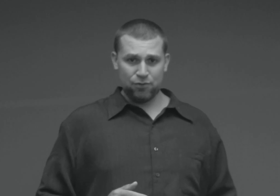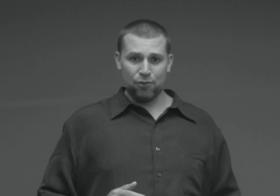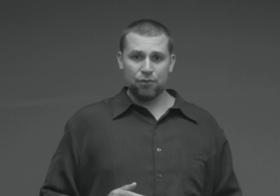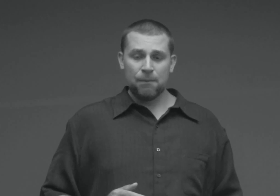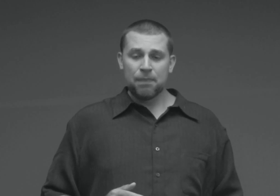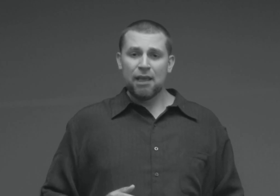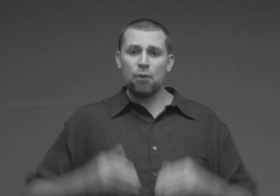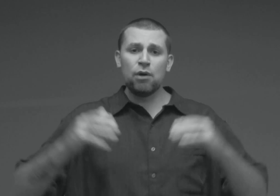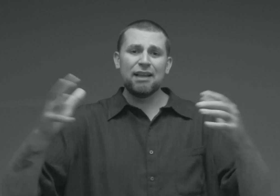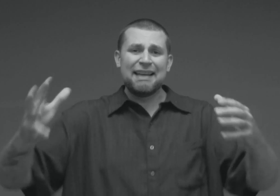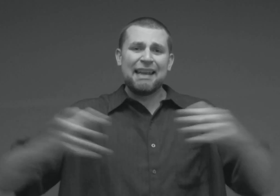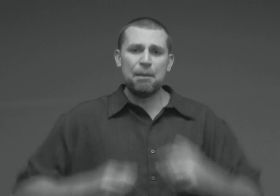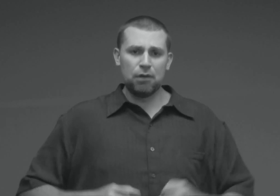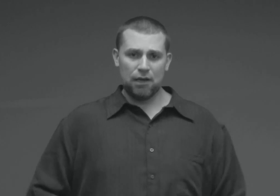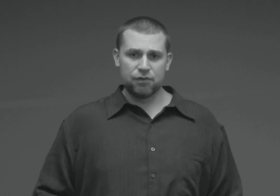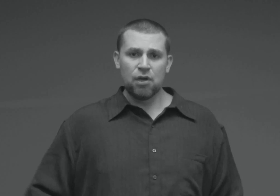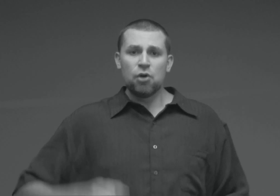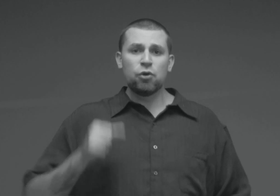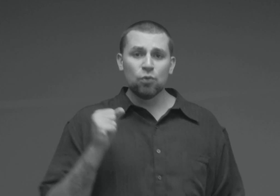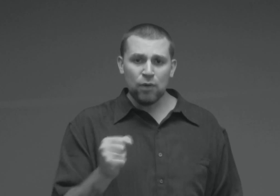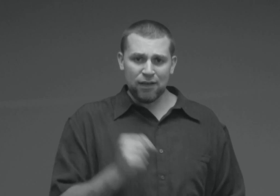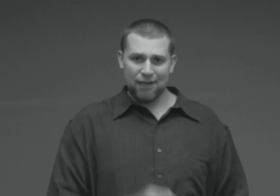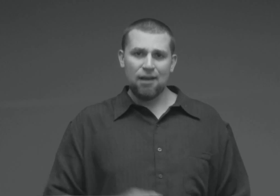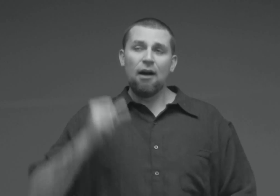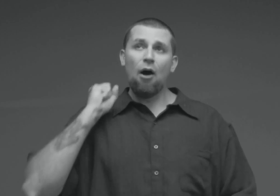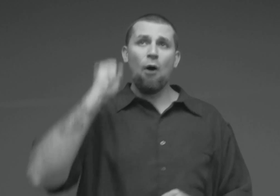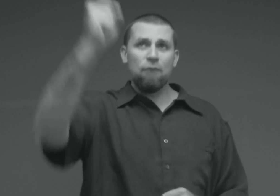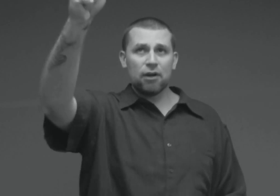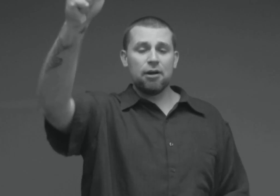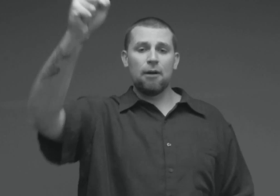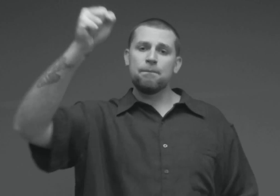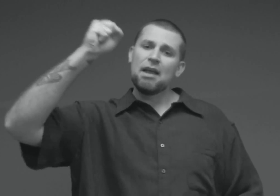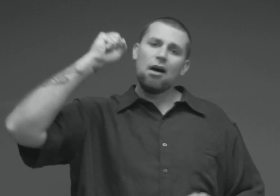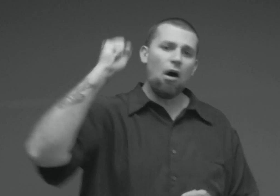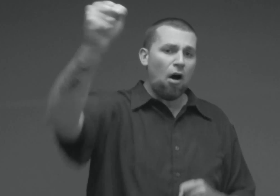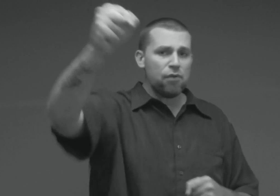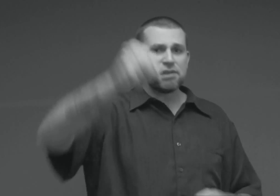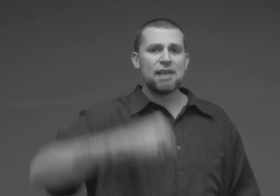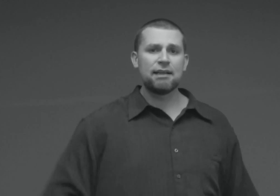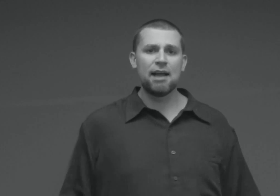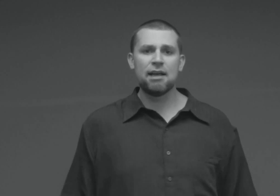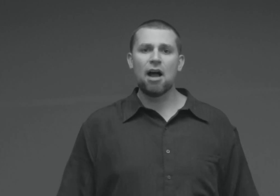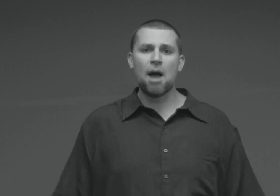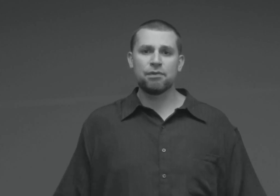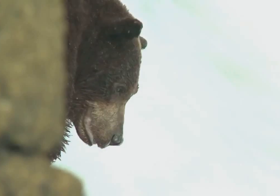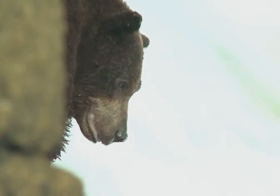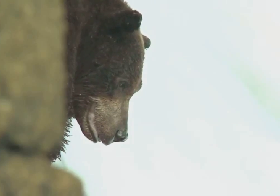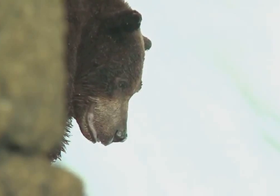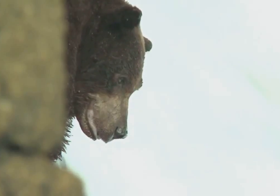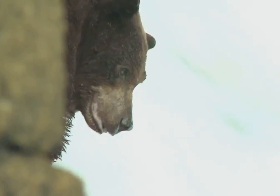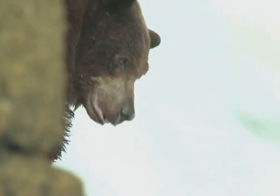truth, it will enable us to really overcome all the satanic obstacles in our path.